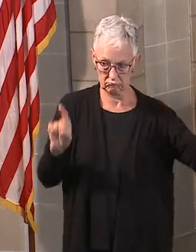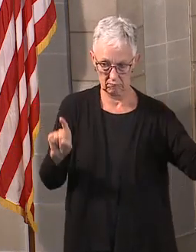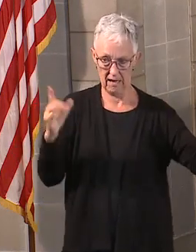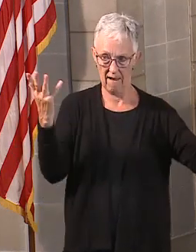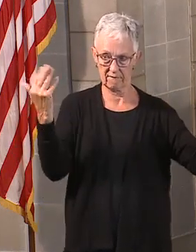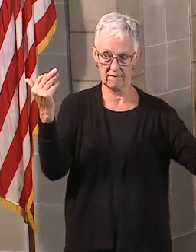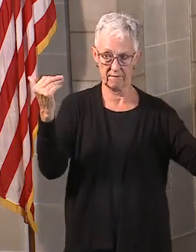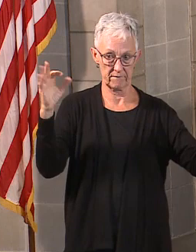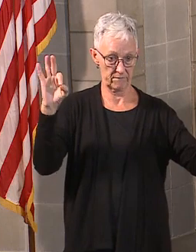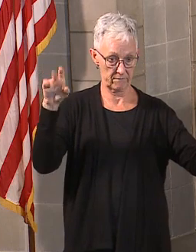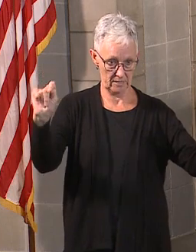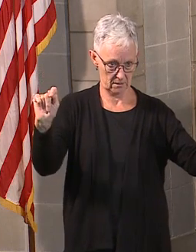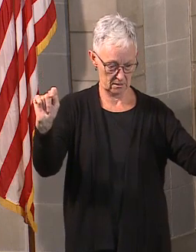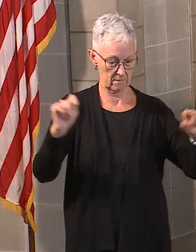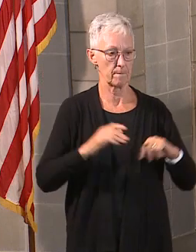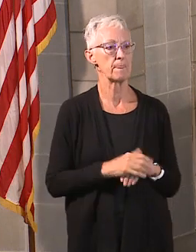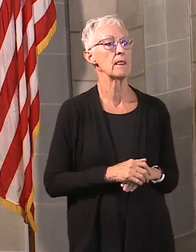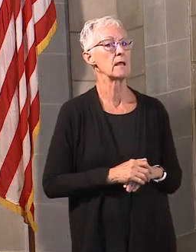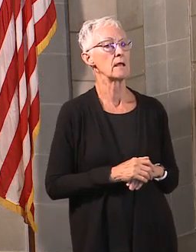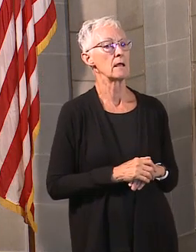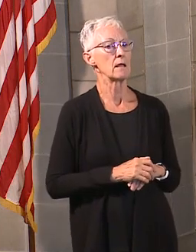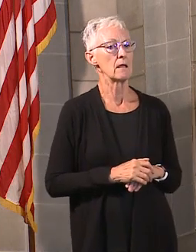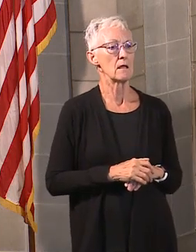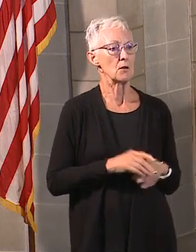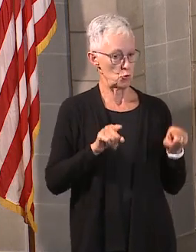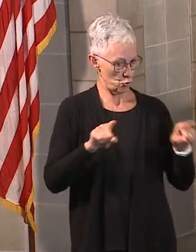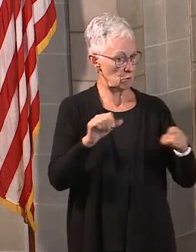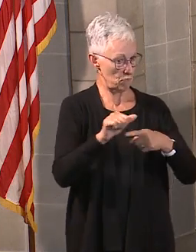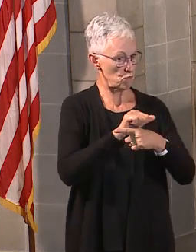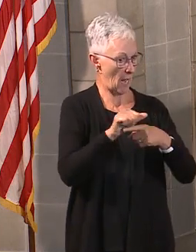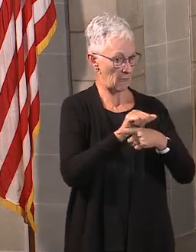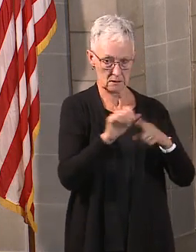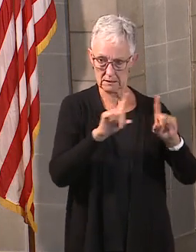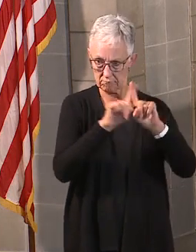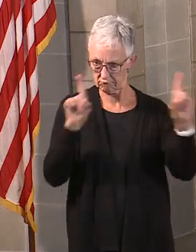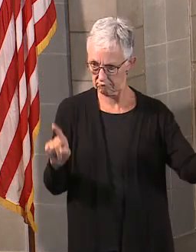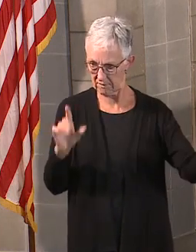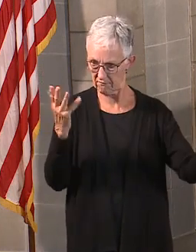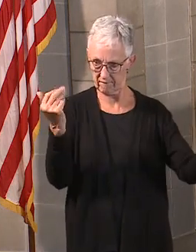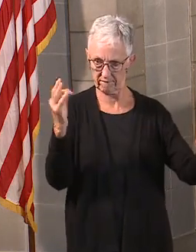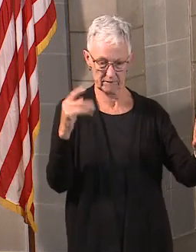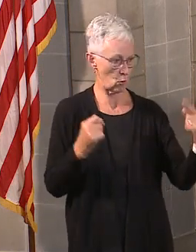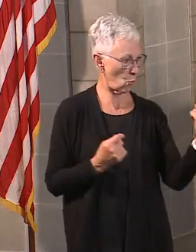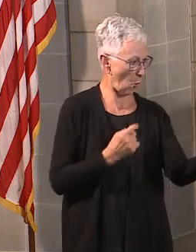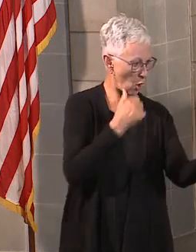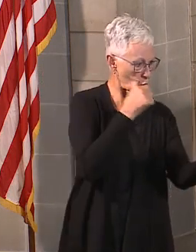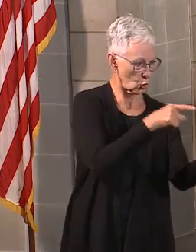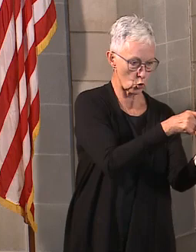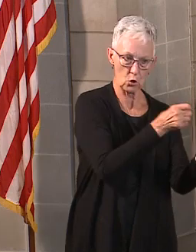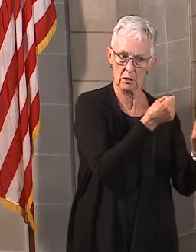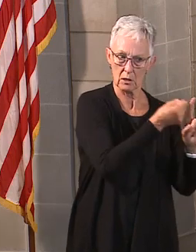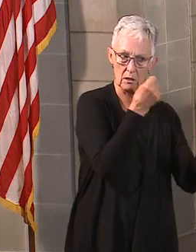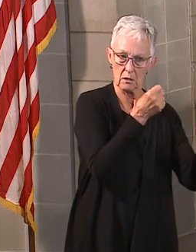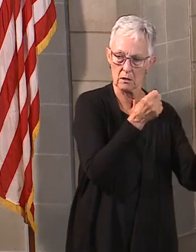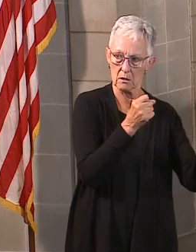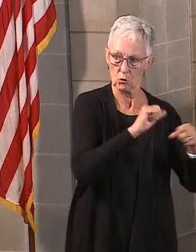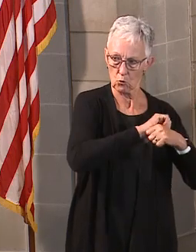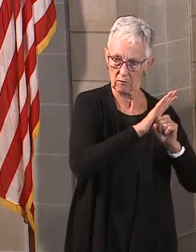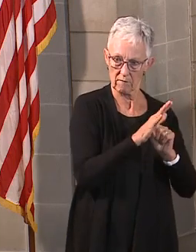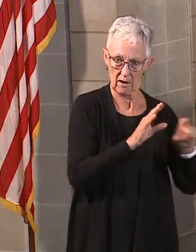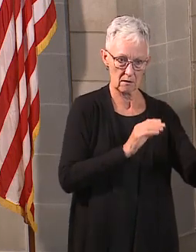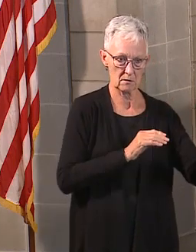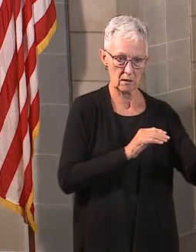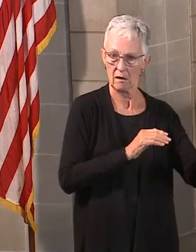and the public health director made the decision that there didn't need to be quarantining among the others because they had been using that 15-foot